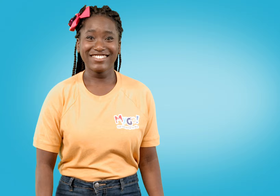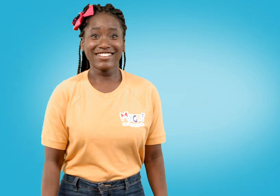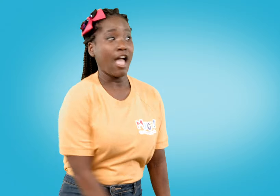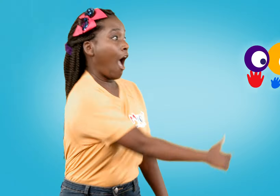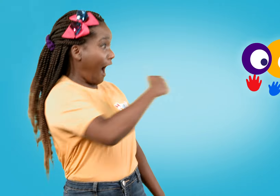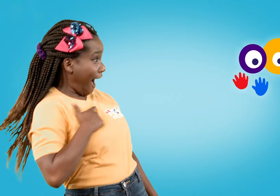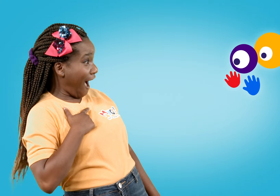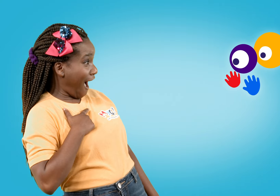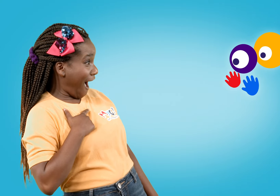Let's go!